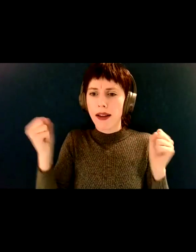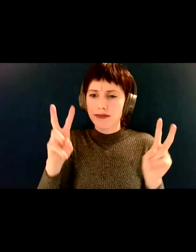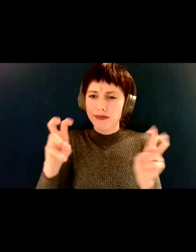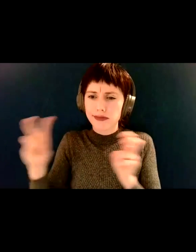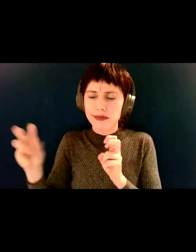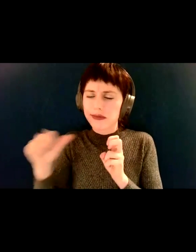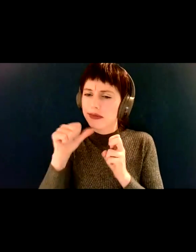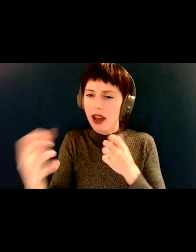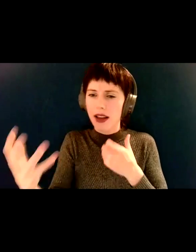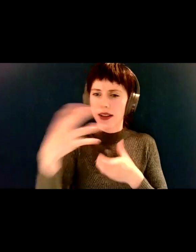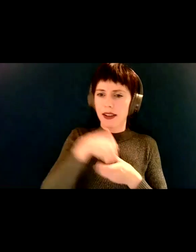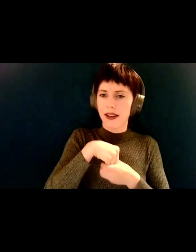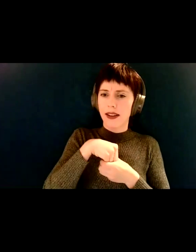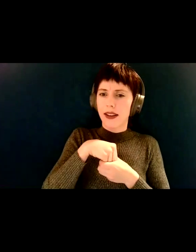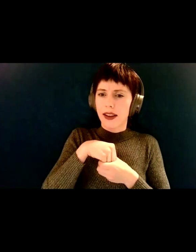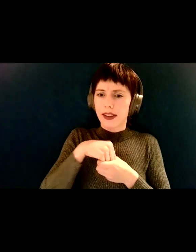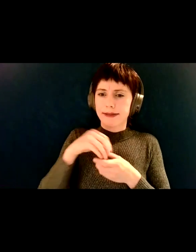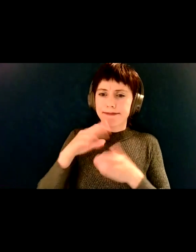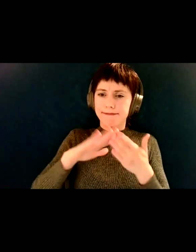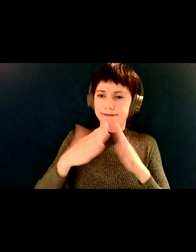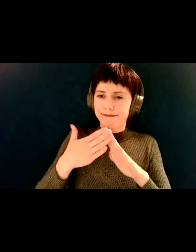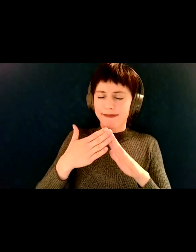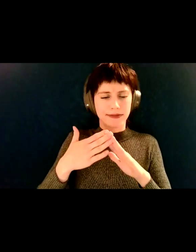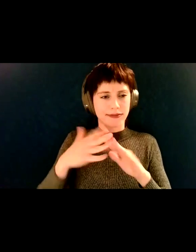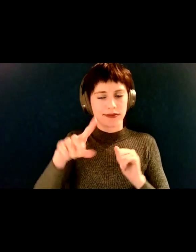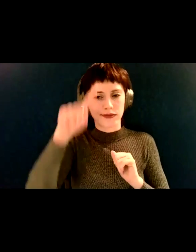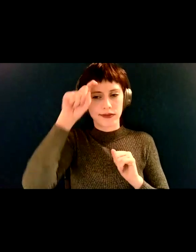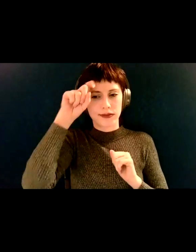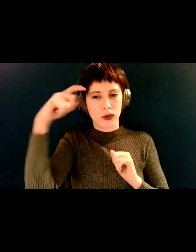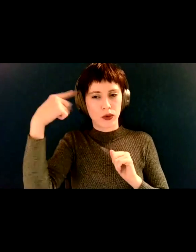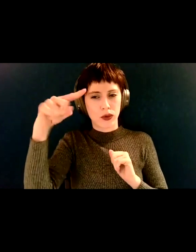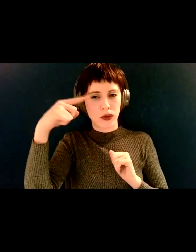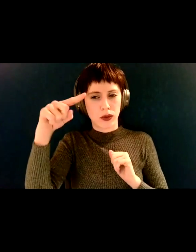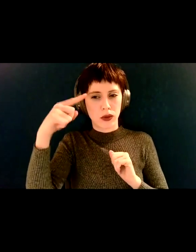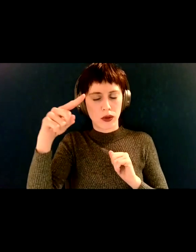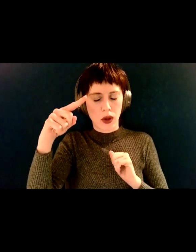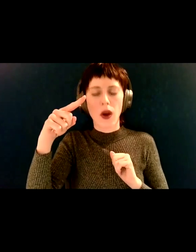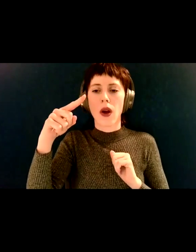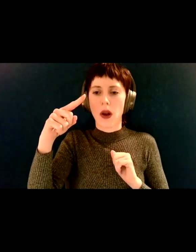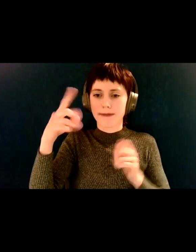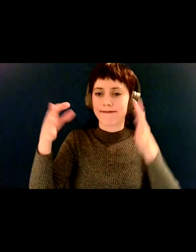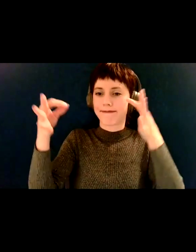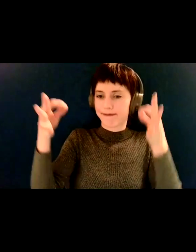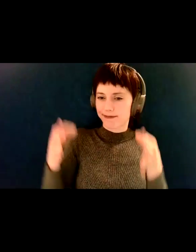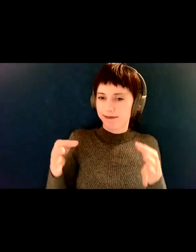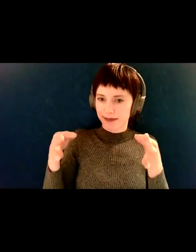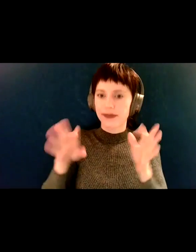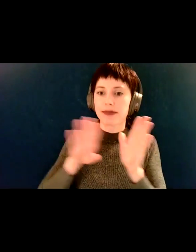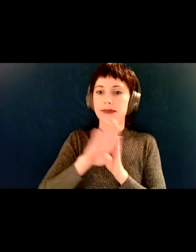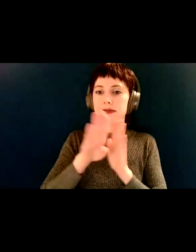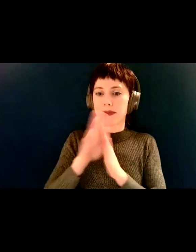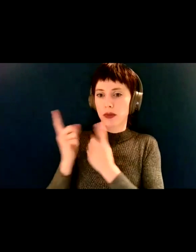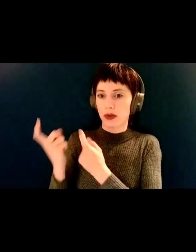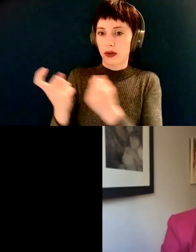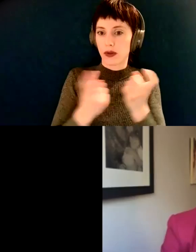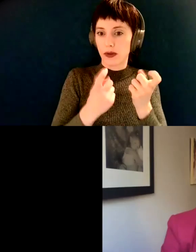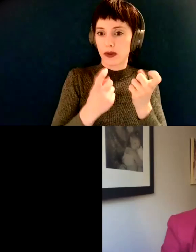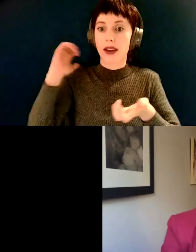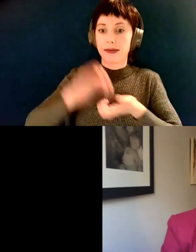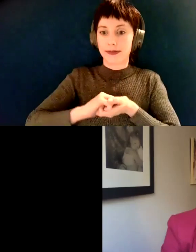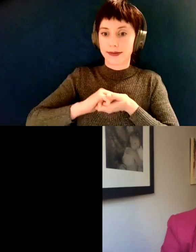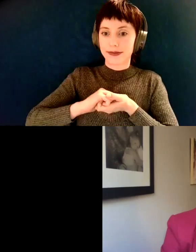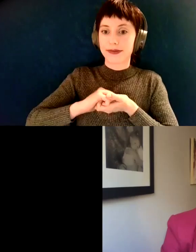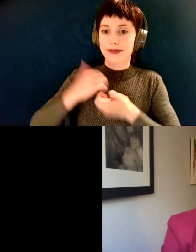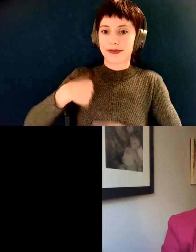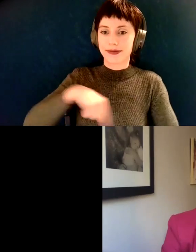started wondering why. And that was the impetus for this survey. Okay. So you